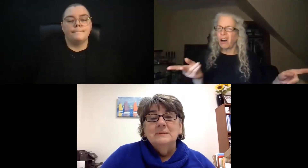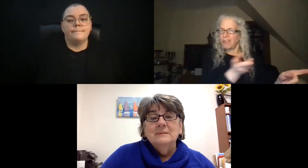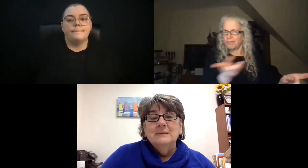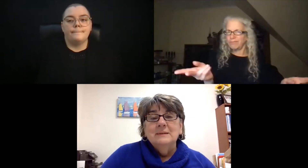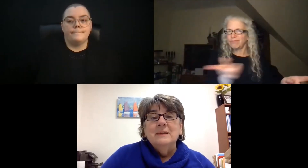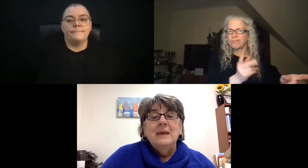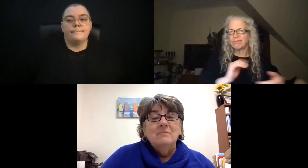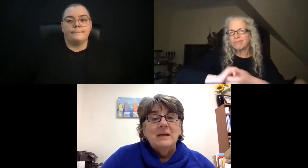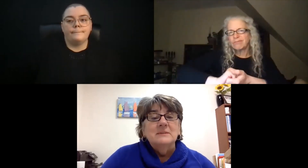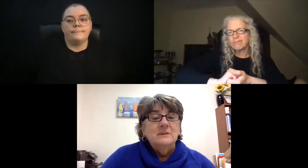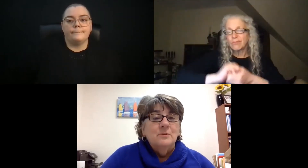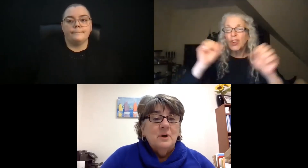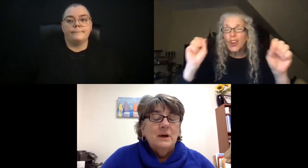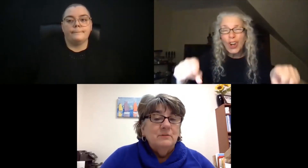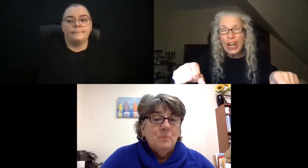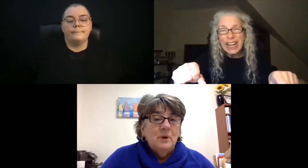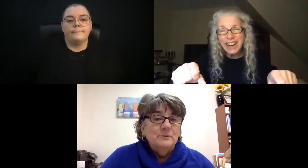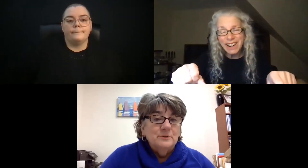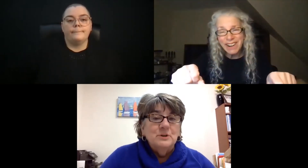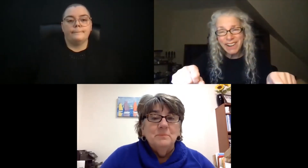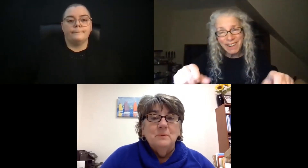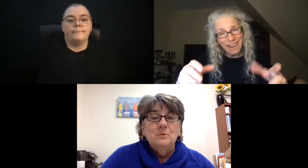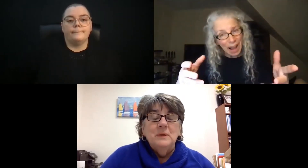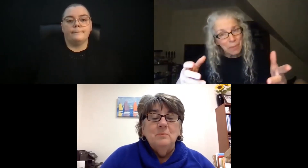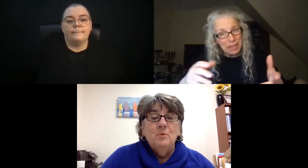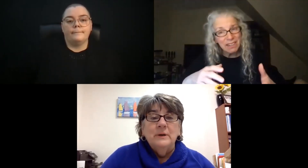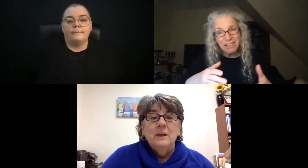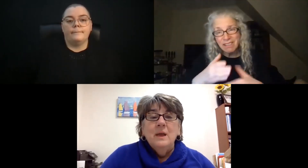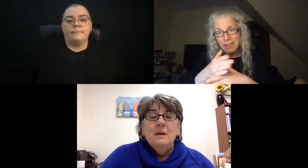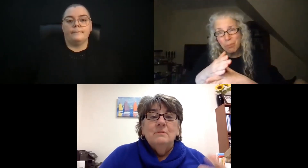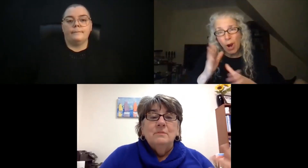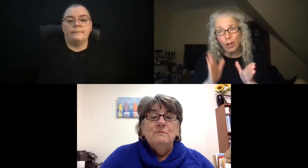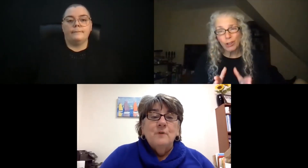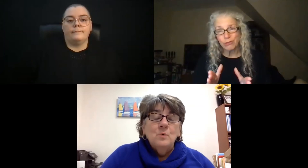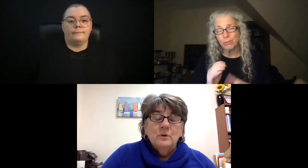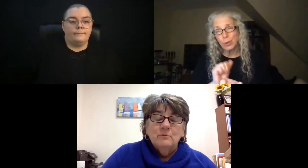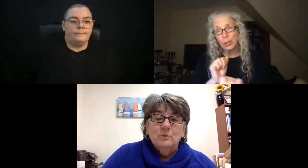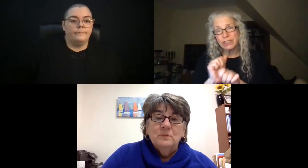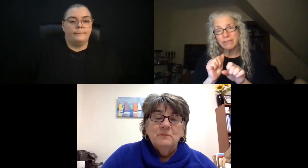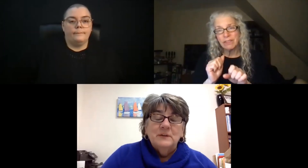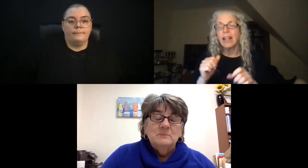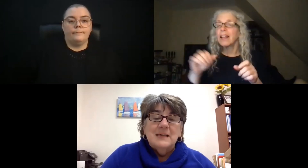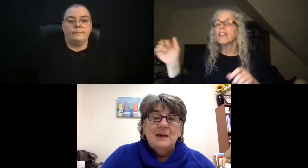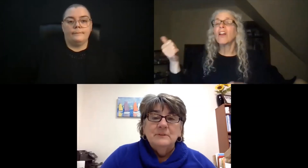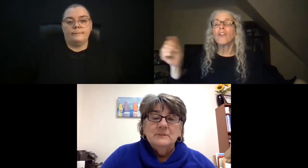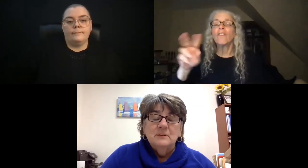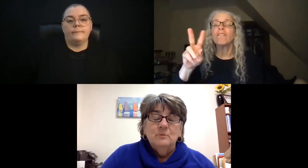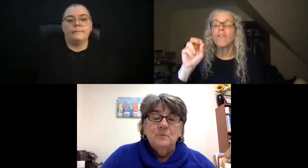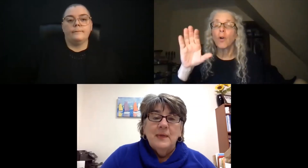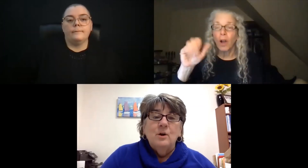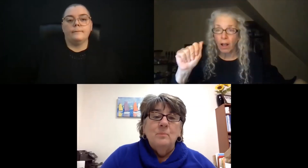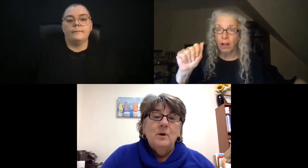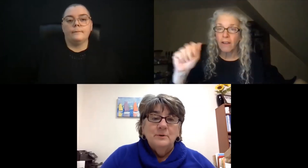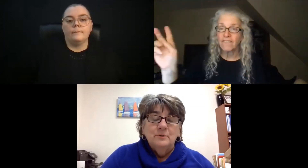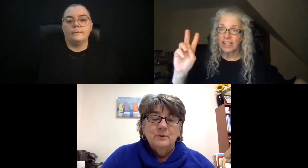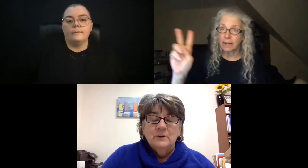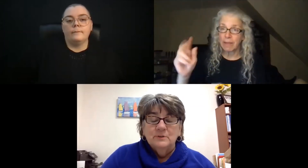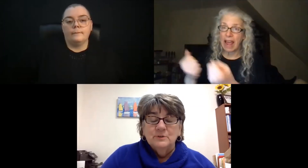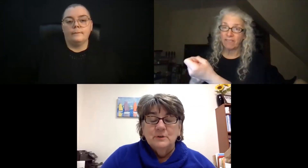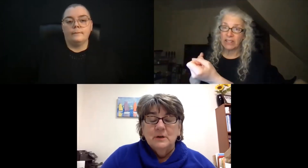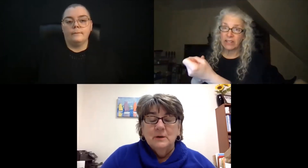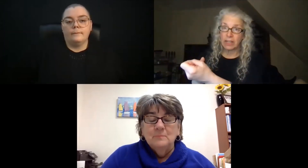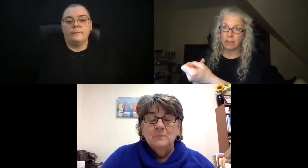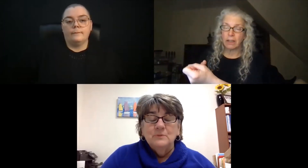And, again, that's another kind of partnership that would be important. The VOCA group, the Victims Advocacy group, they are partnered